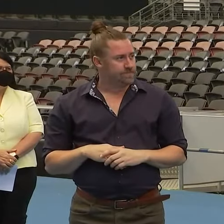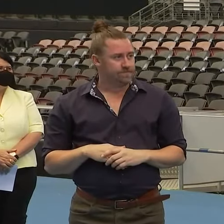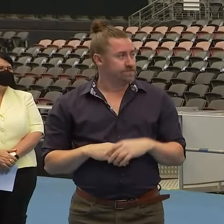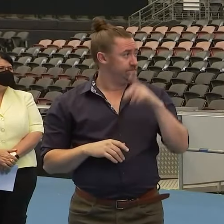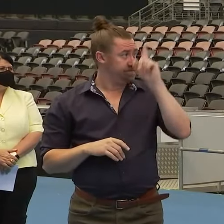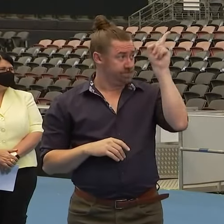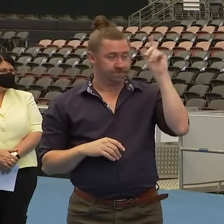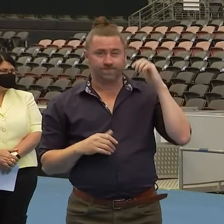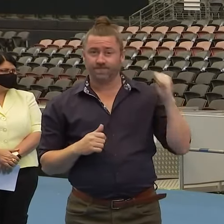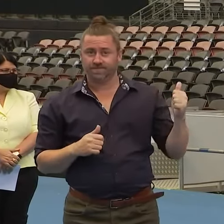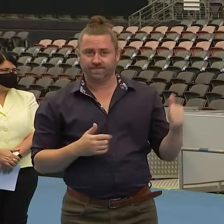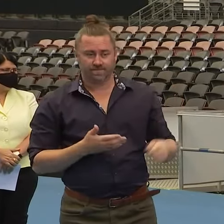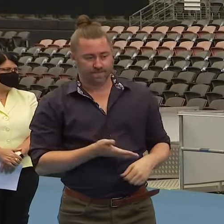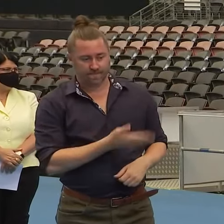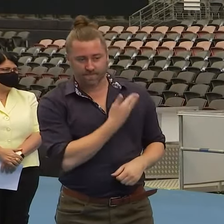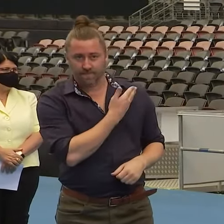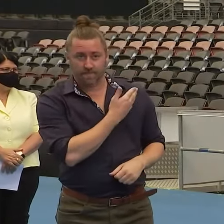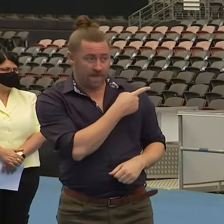Okay.